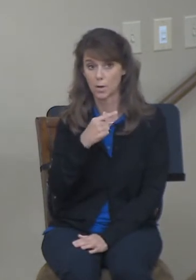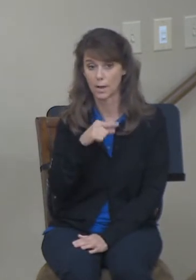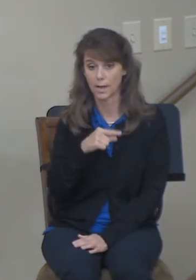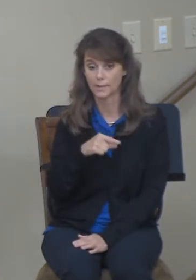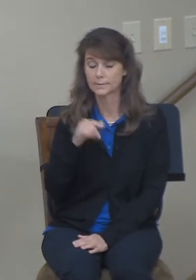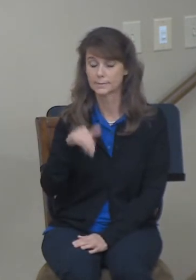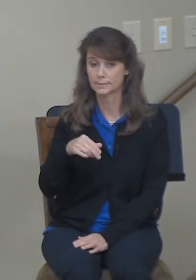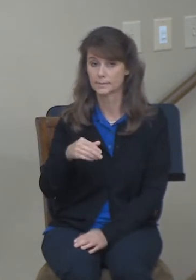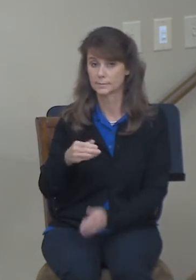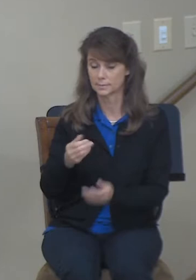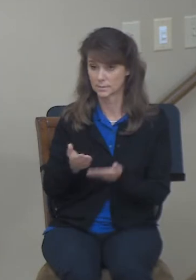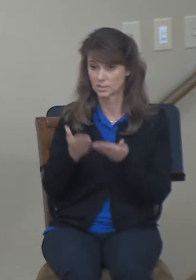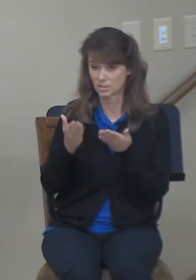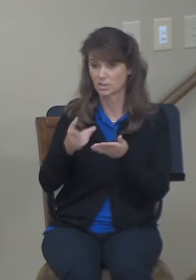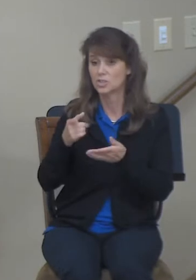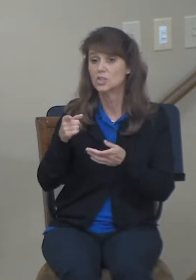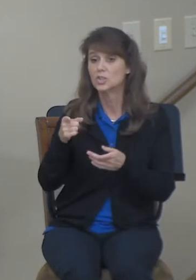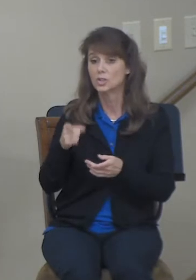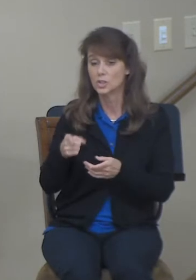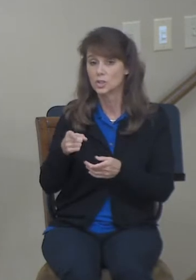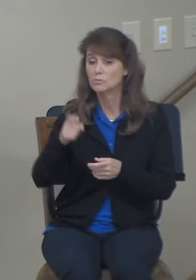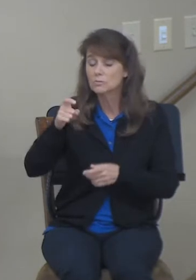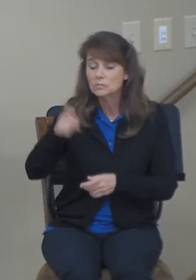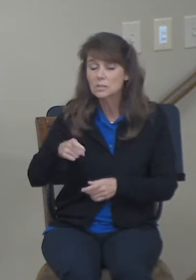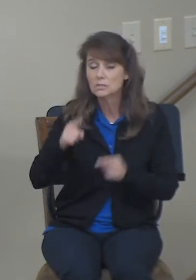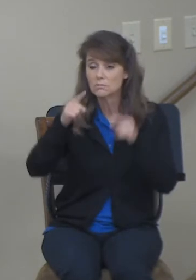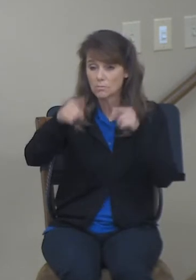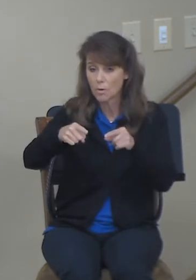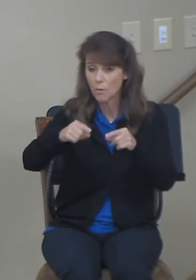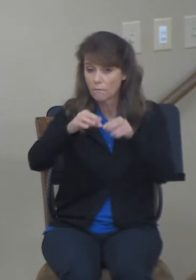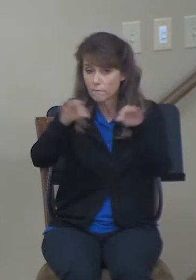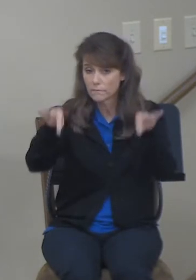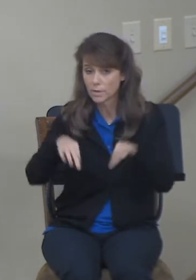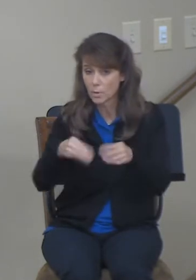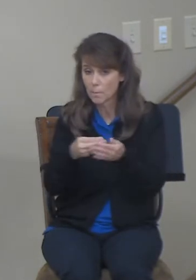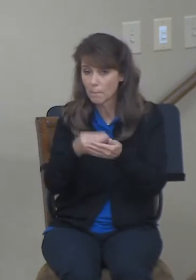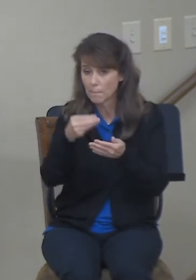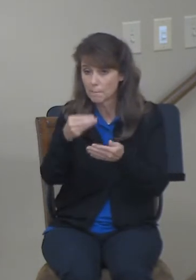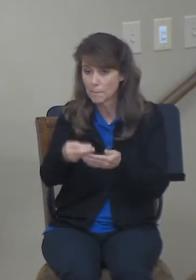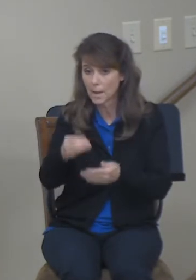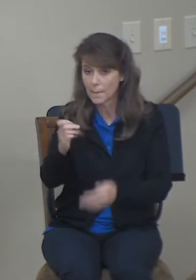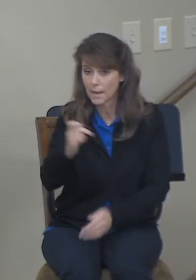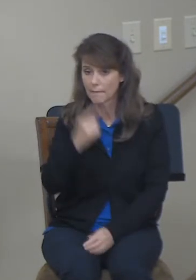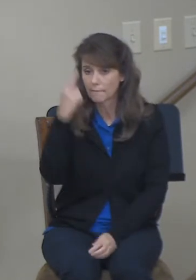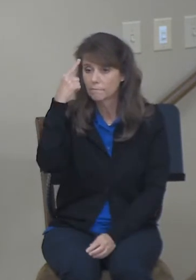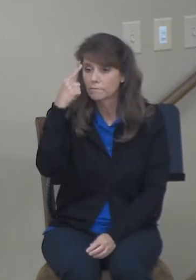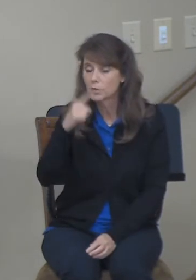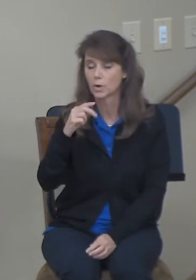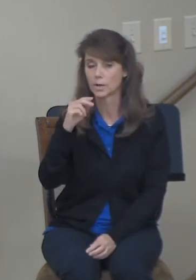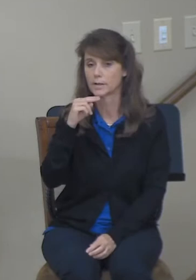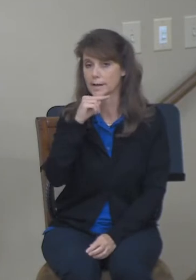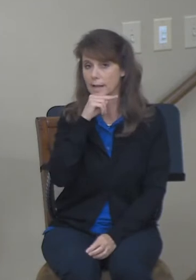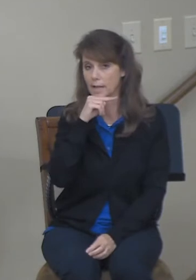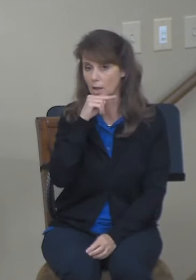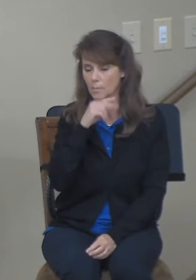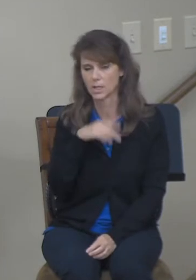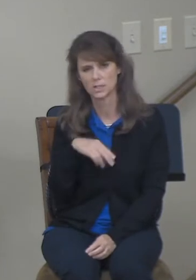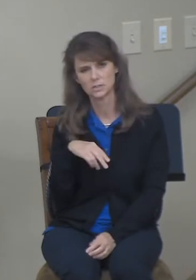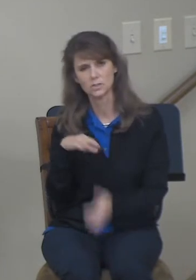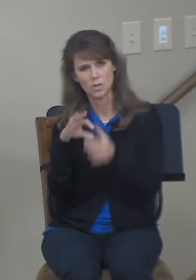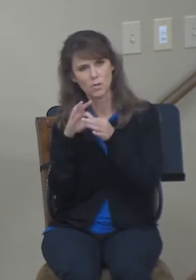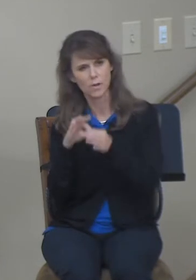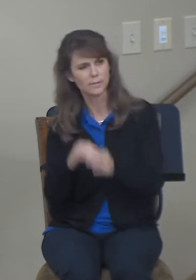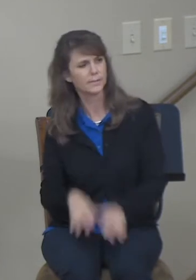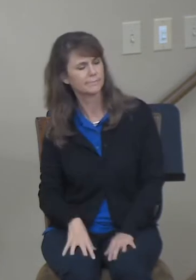You need to buy this field back of Elimelech for Naomi. And the close relative, he begins to consider that, and he says, yeah,